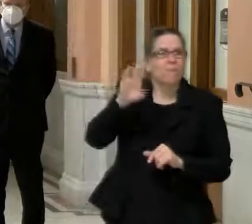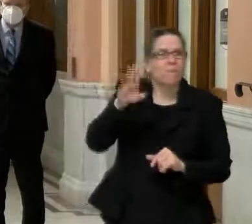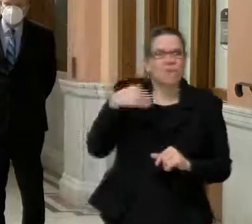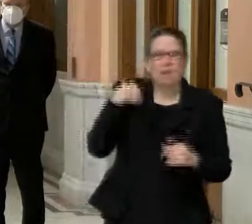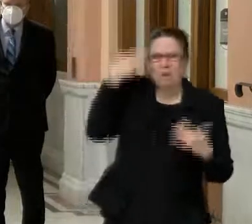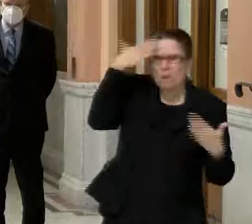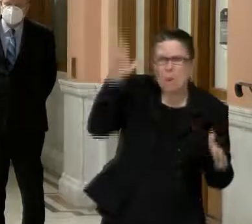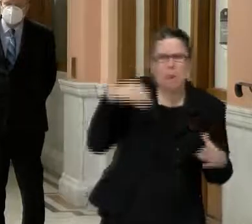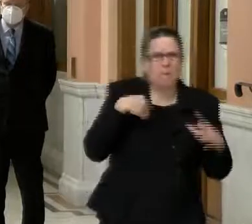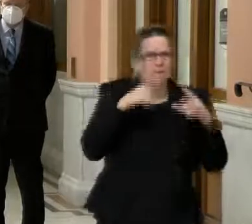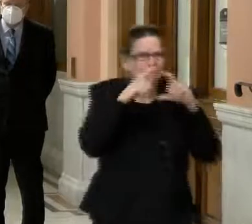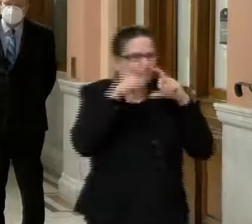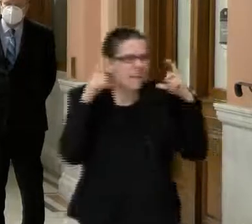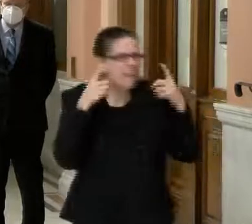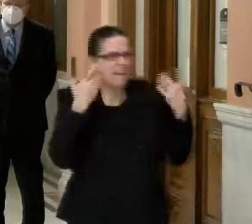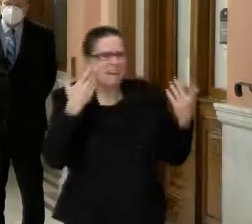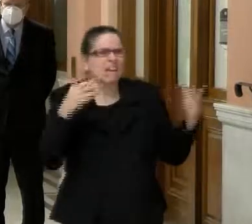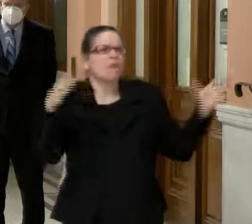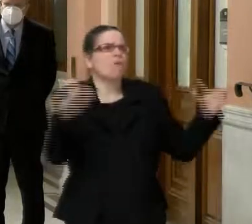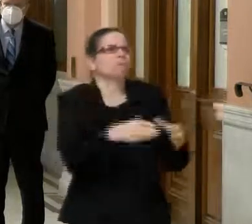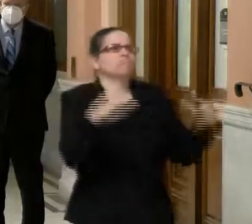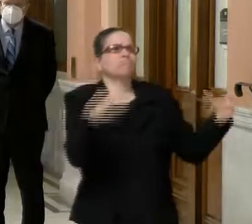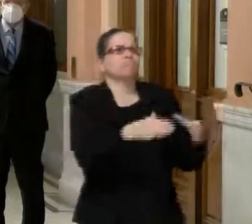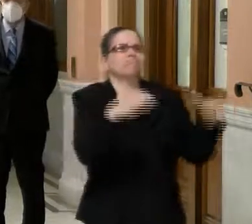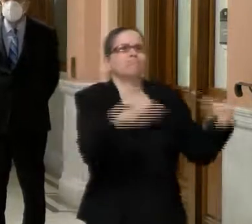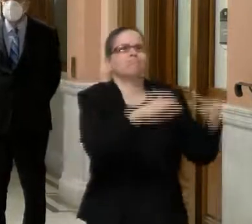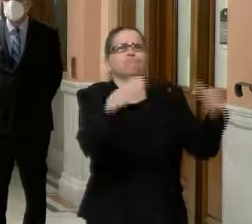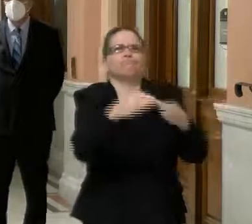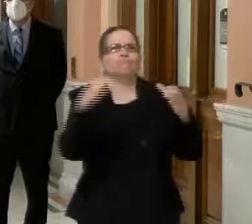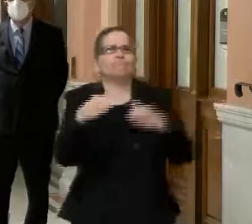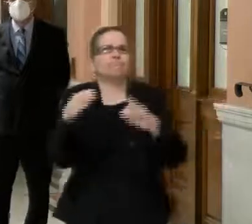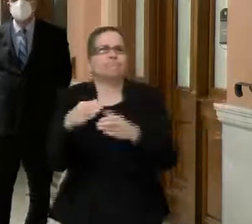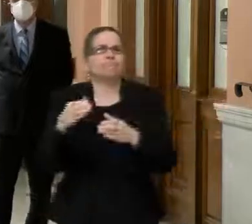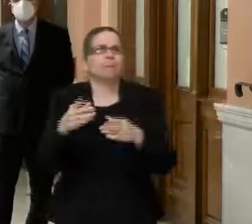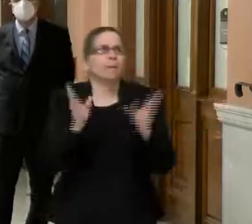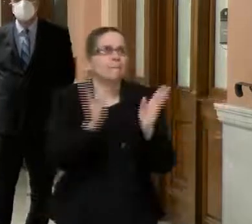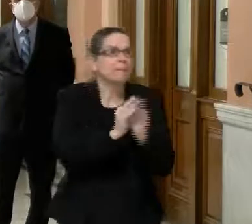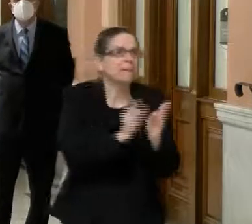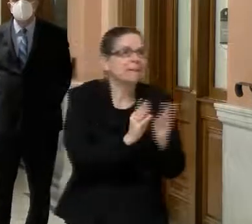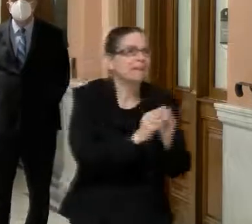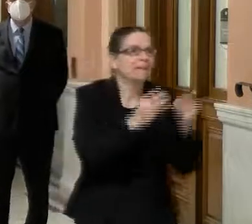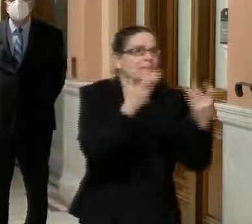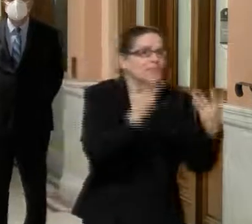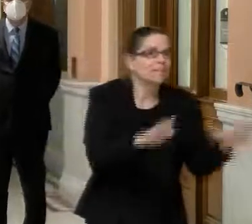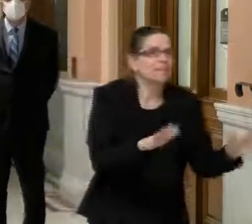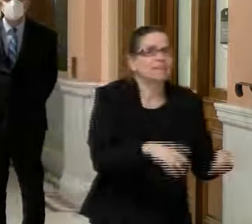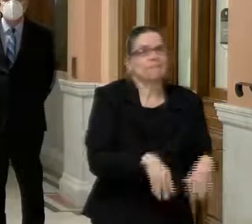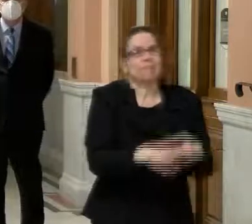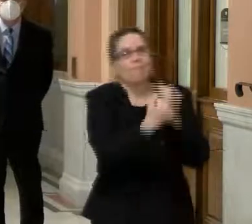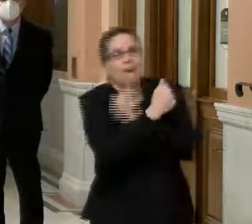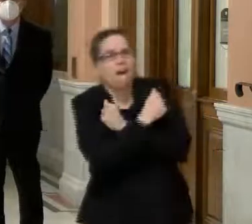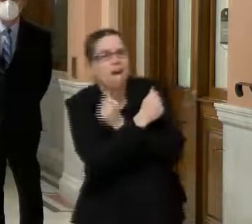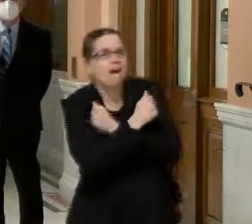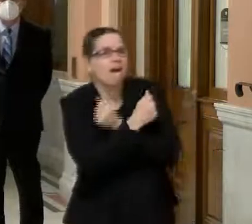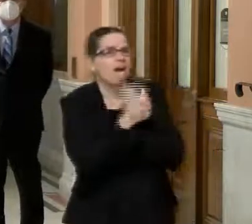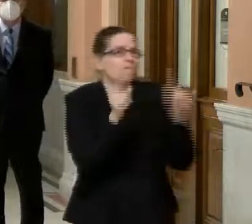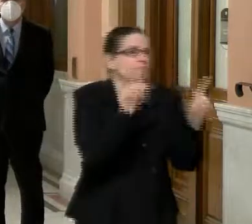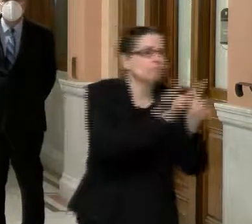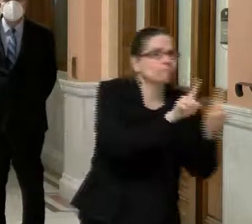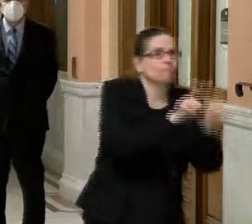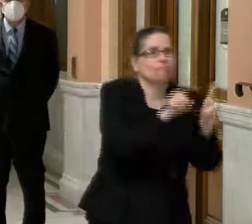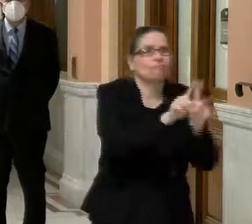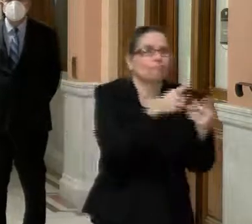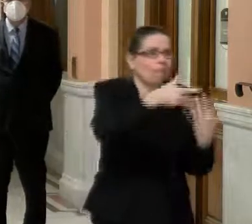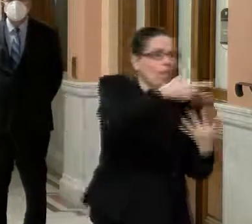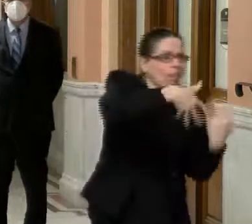gathering at cocktail parties after these Biogen meetings and, and clapping each other on the back and doing all this stuff. And now we know a lot